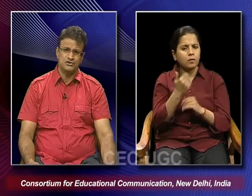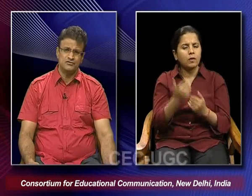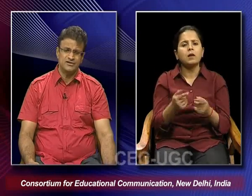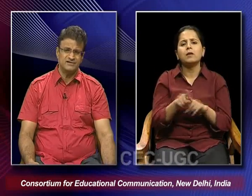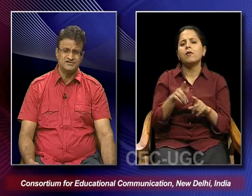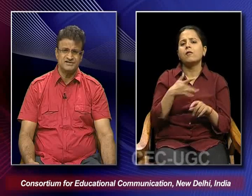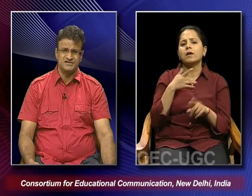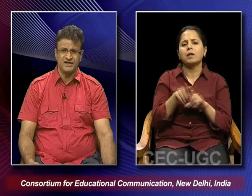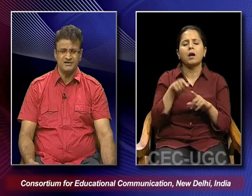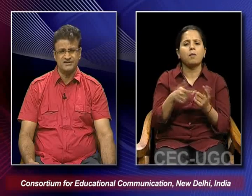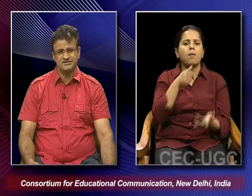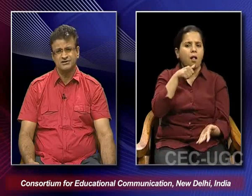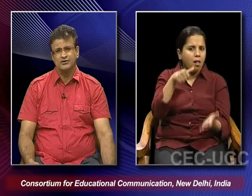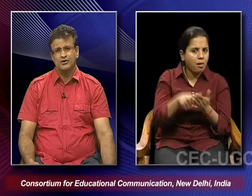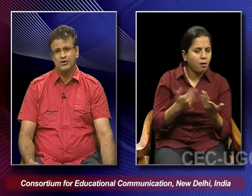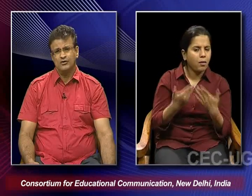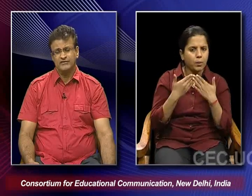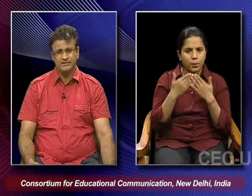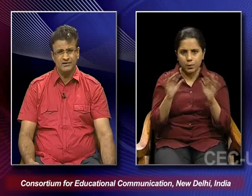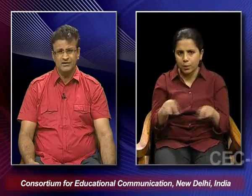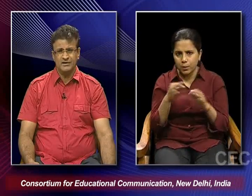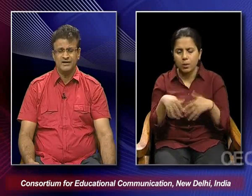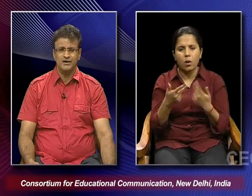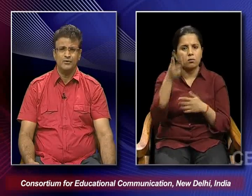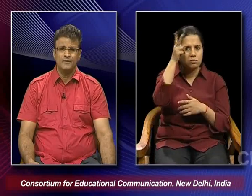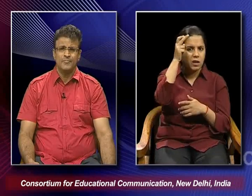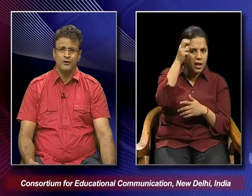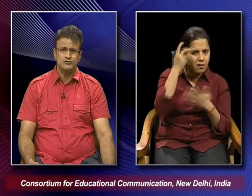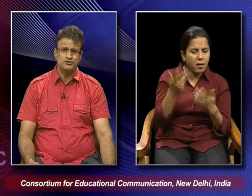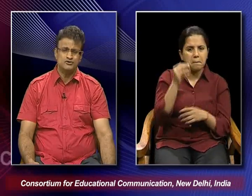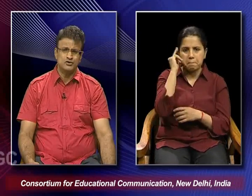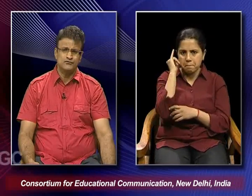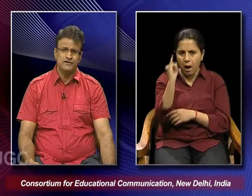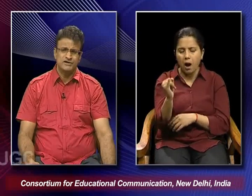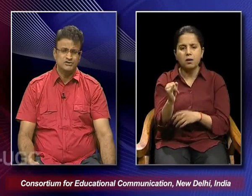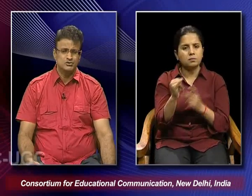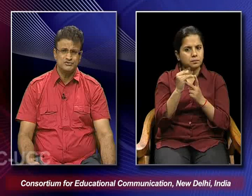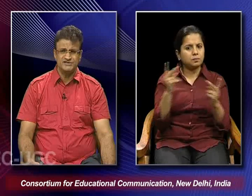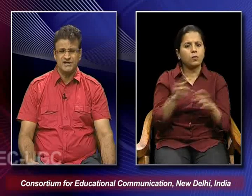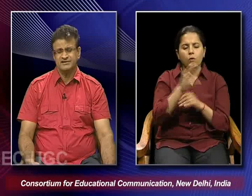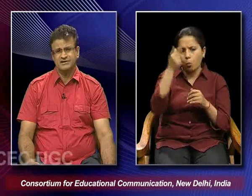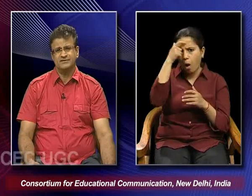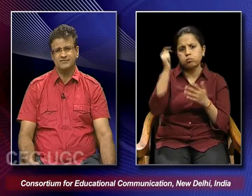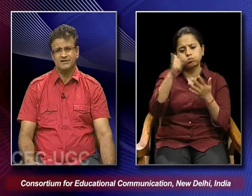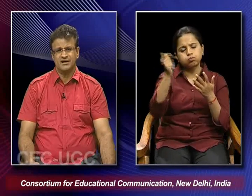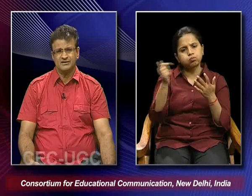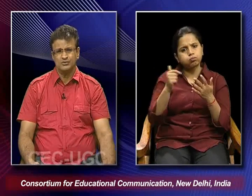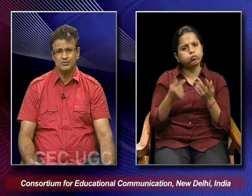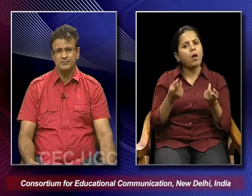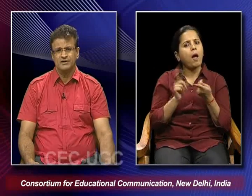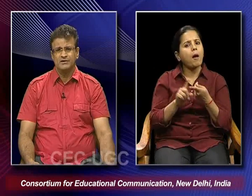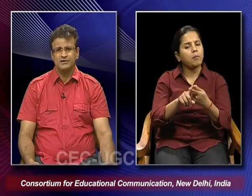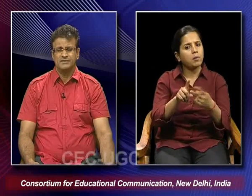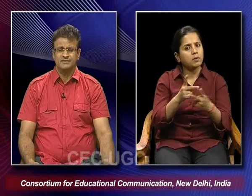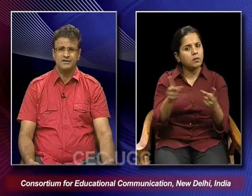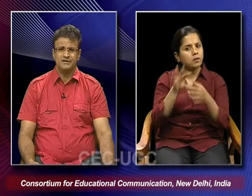of illiteracy, darkness of evil and how all sorts of issues which are there with regard to